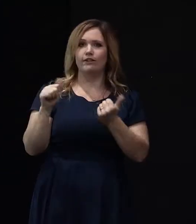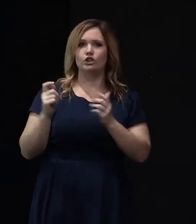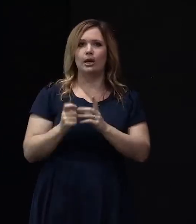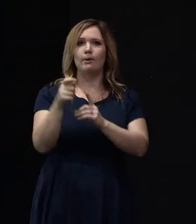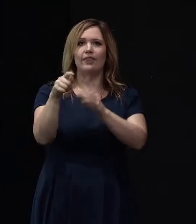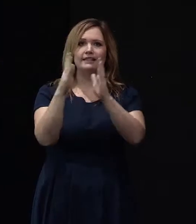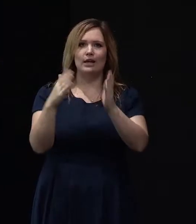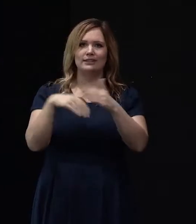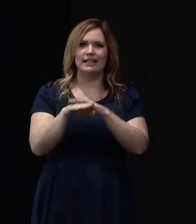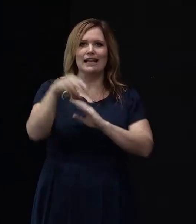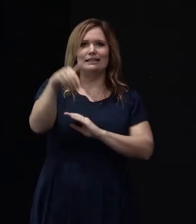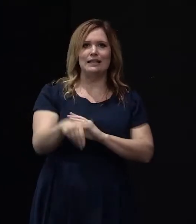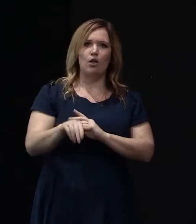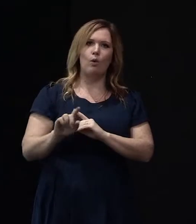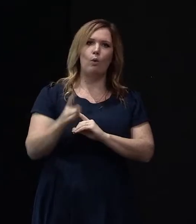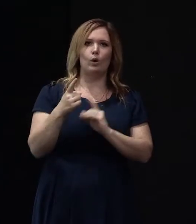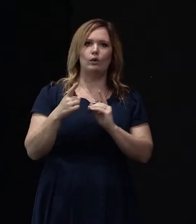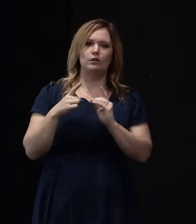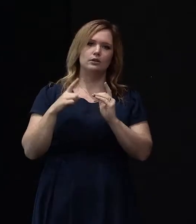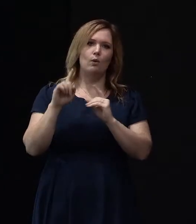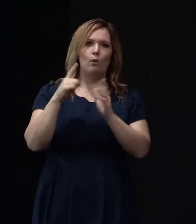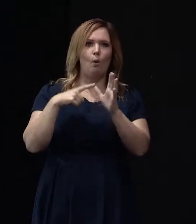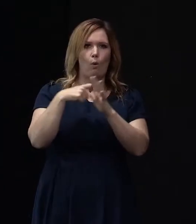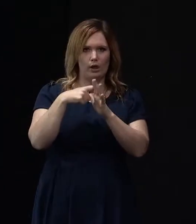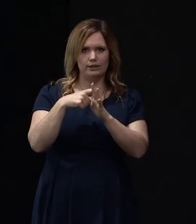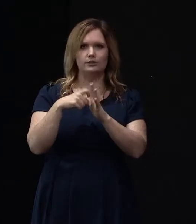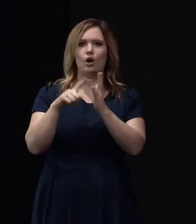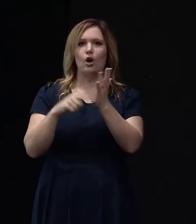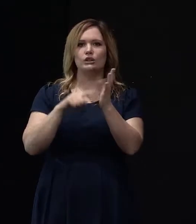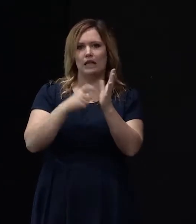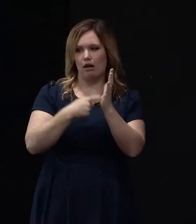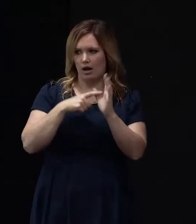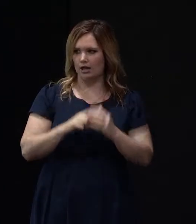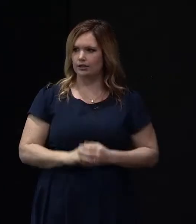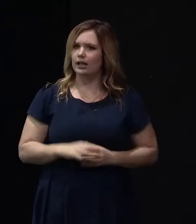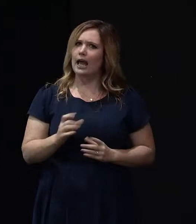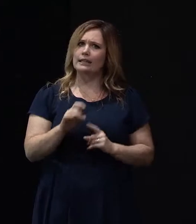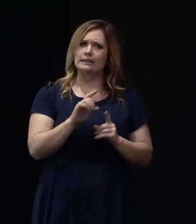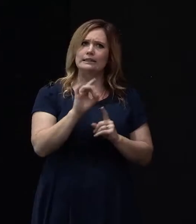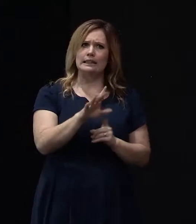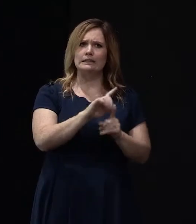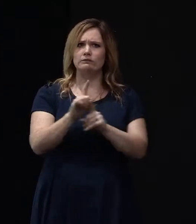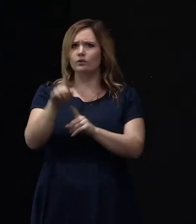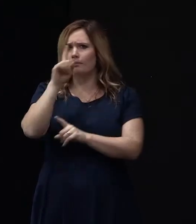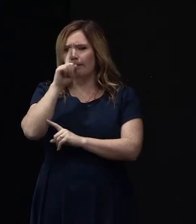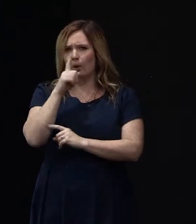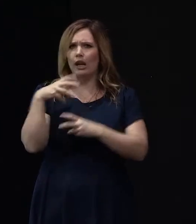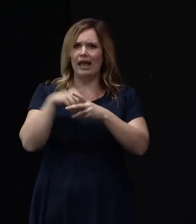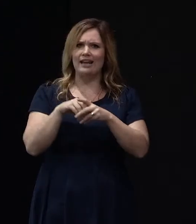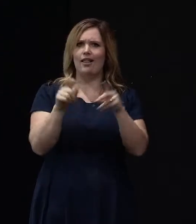in South Auckland, but there were 10 finalists in this and all of them had wonderful plans and designs, which